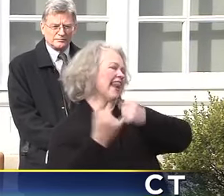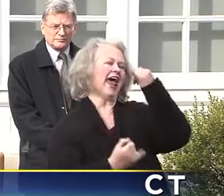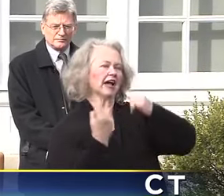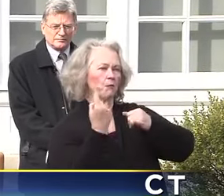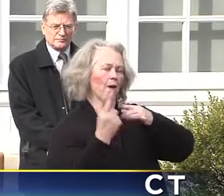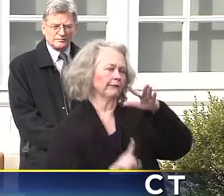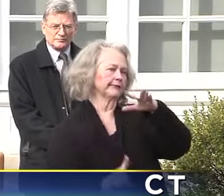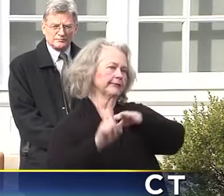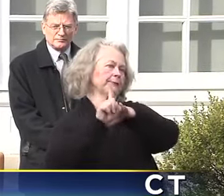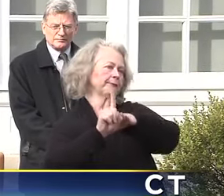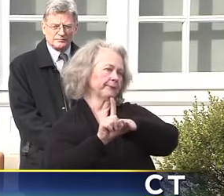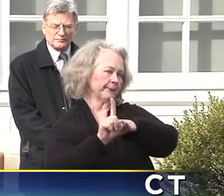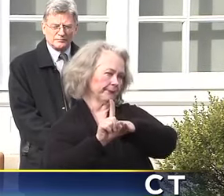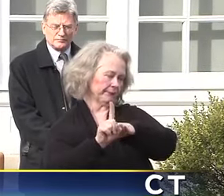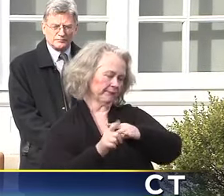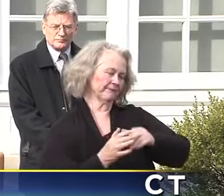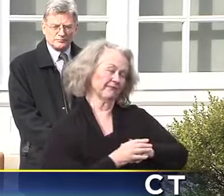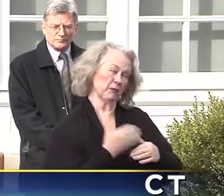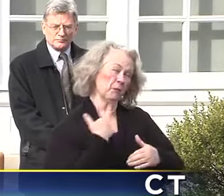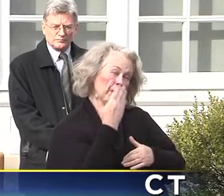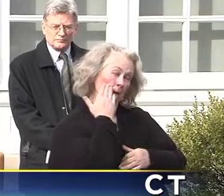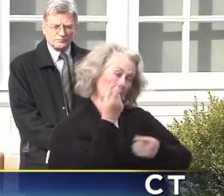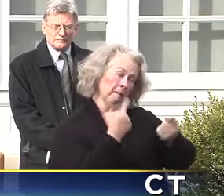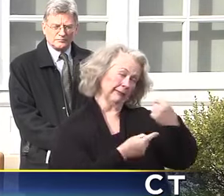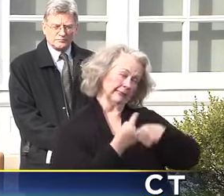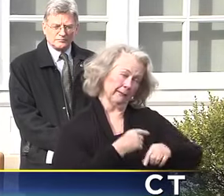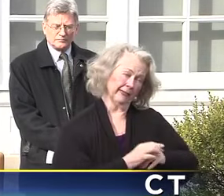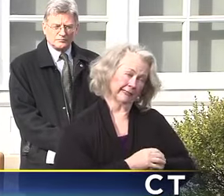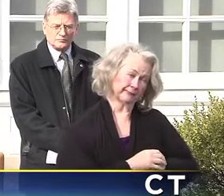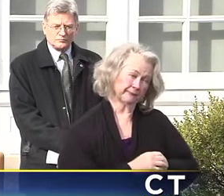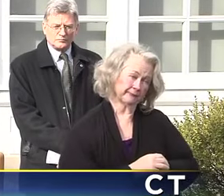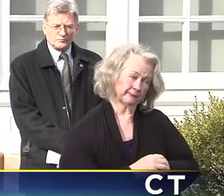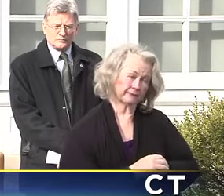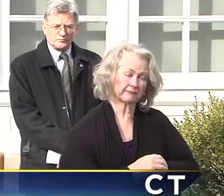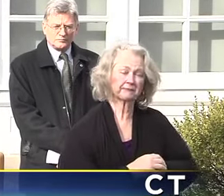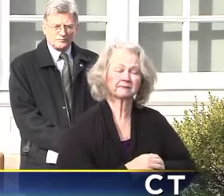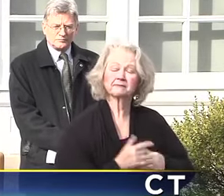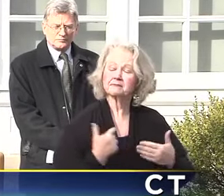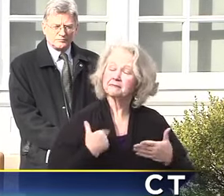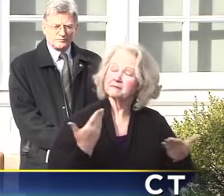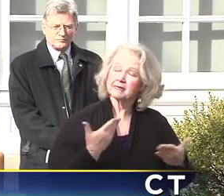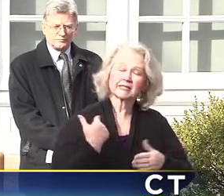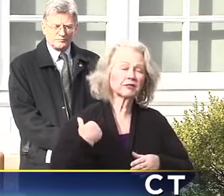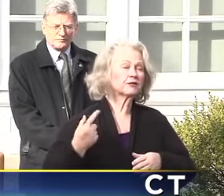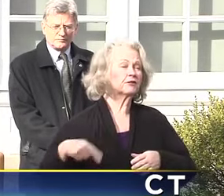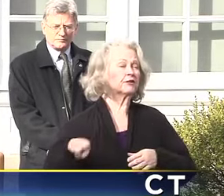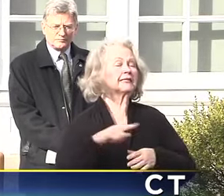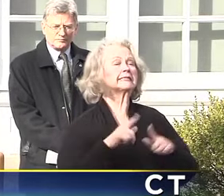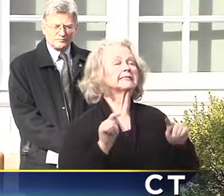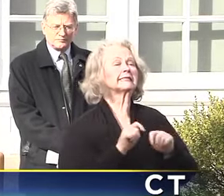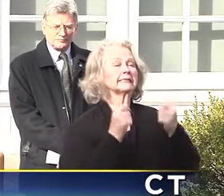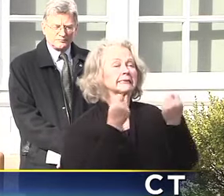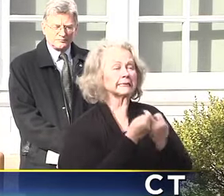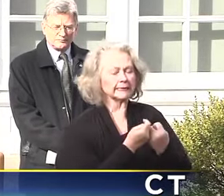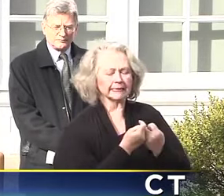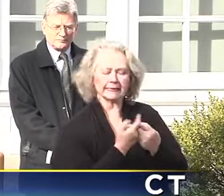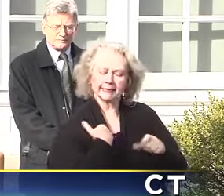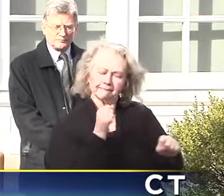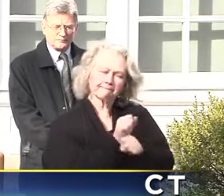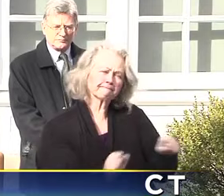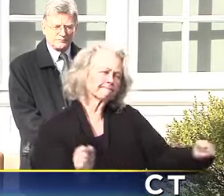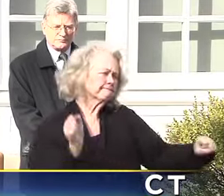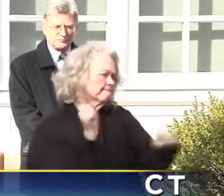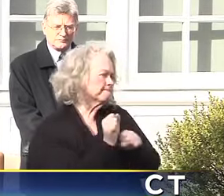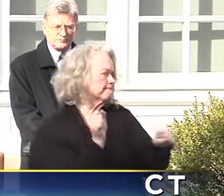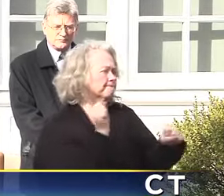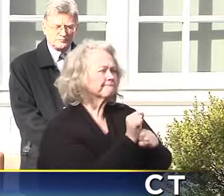we know what's coming. I'm here with our team that we've been working night and